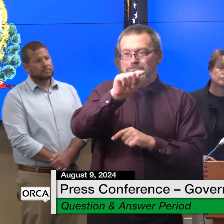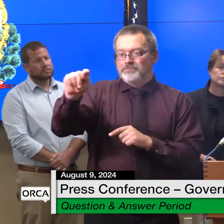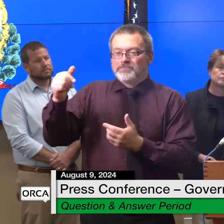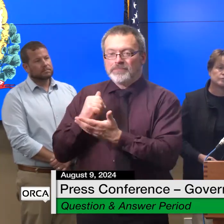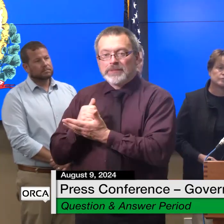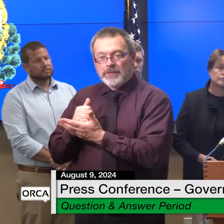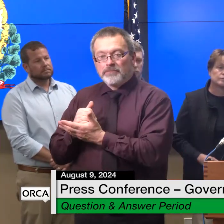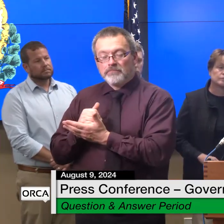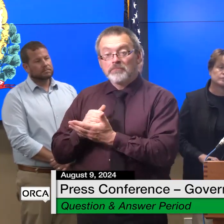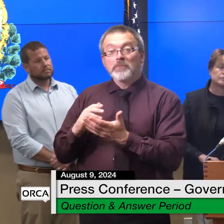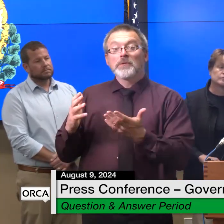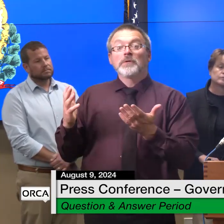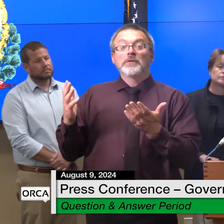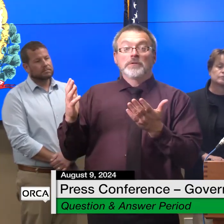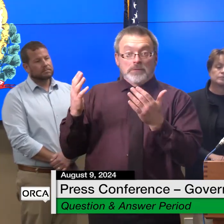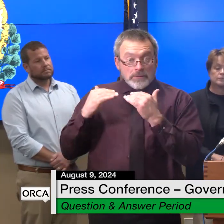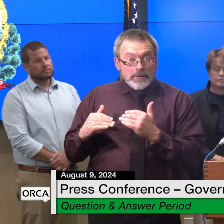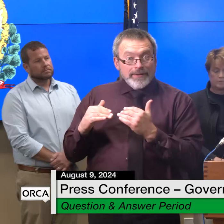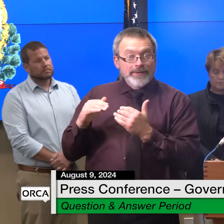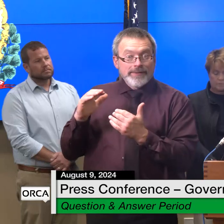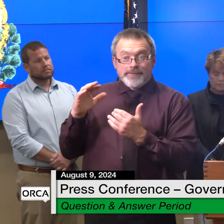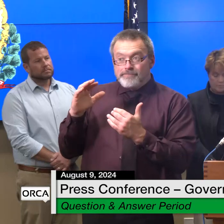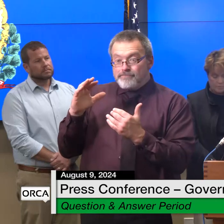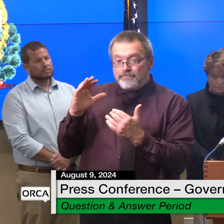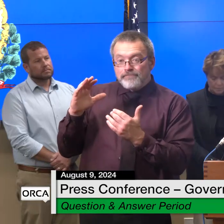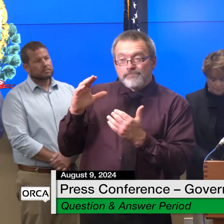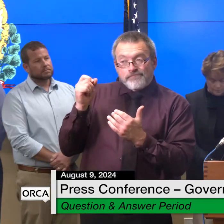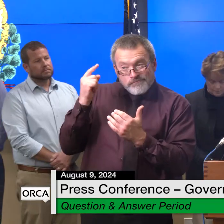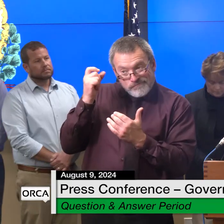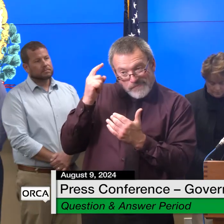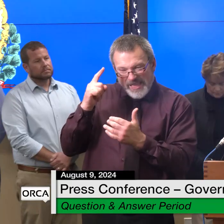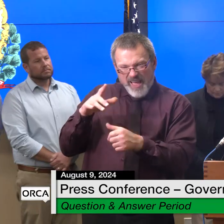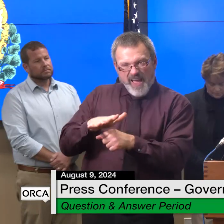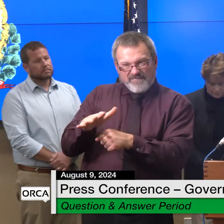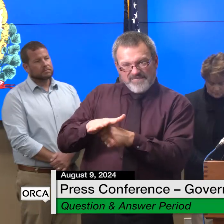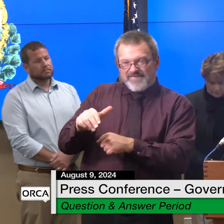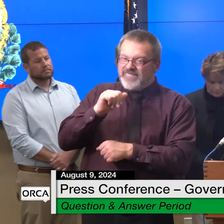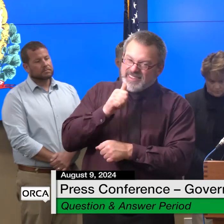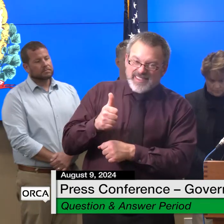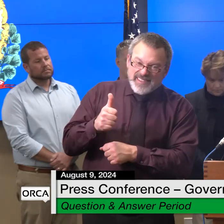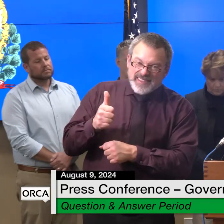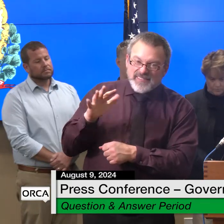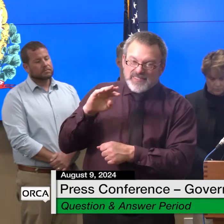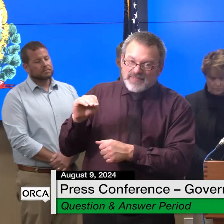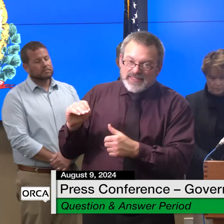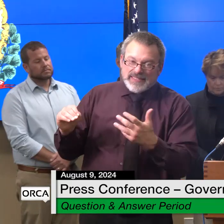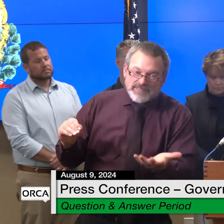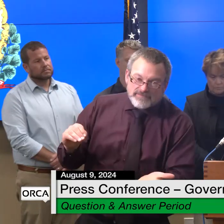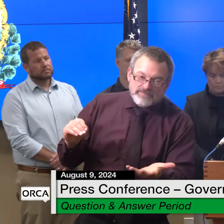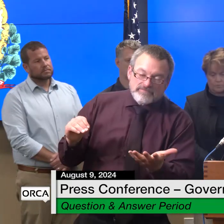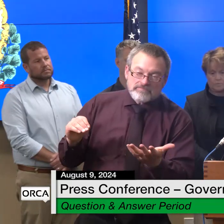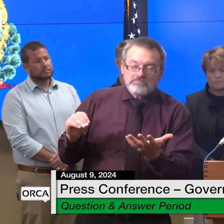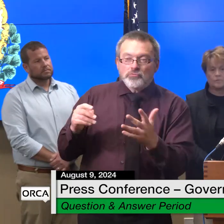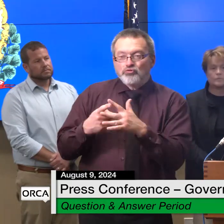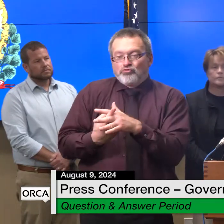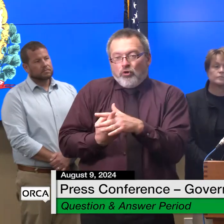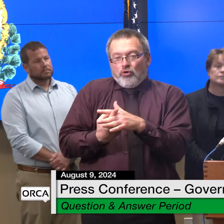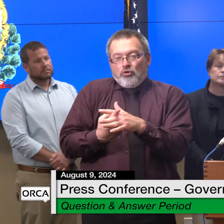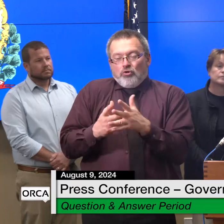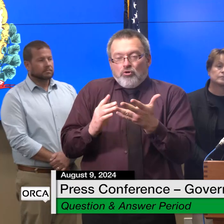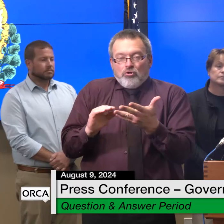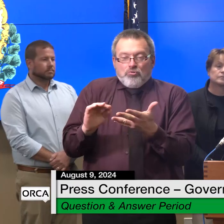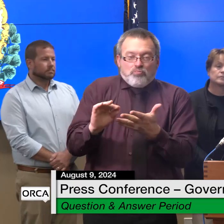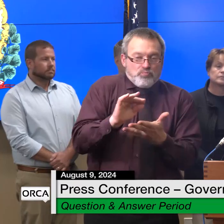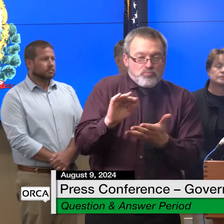enough help and um so there's a little bit of flexibility there so i i hope we've hit the mark